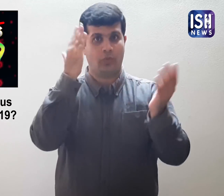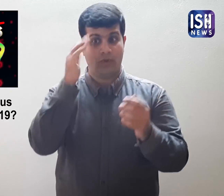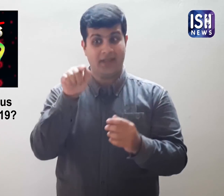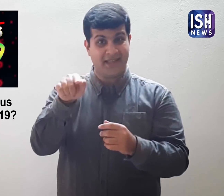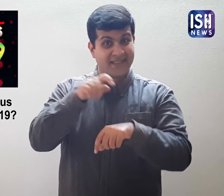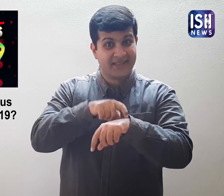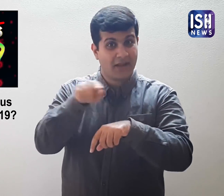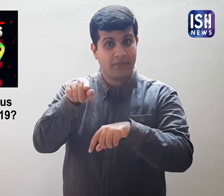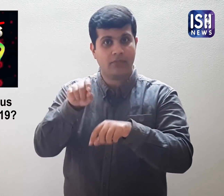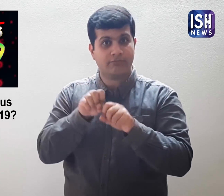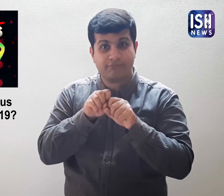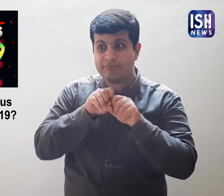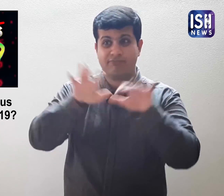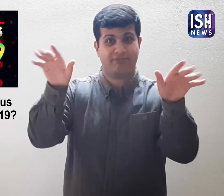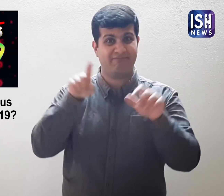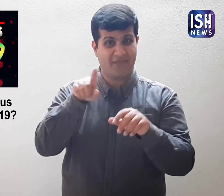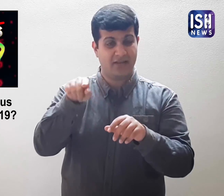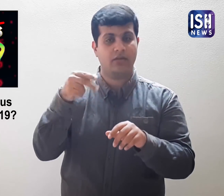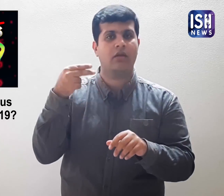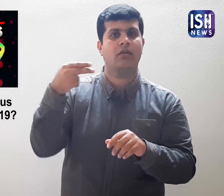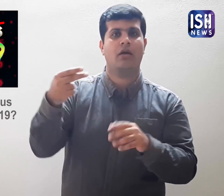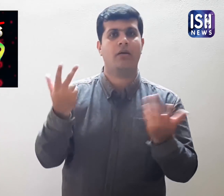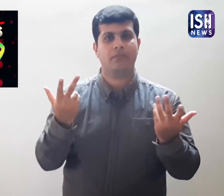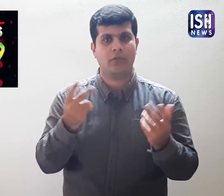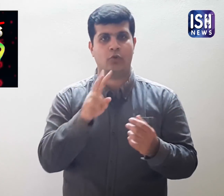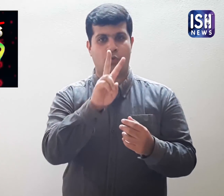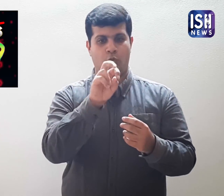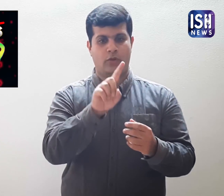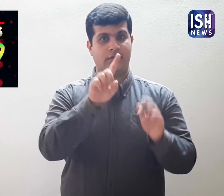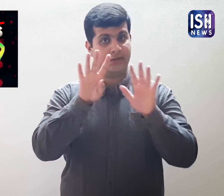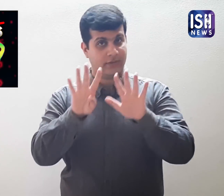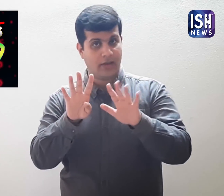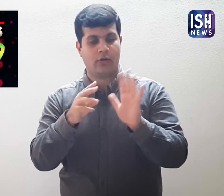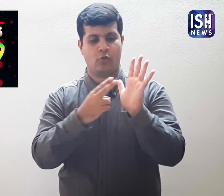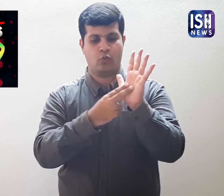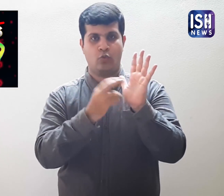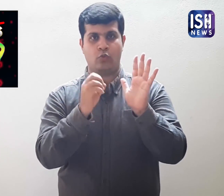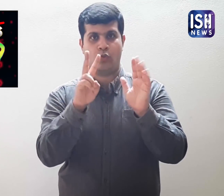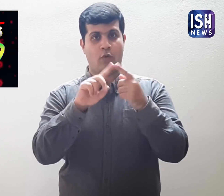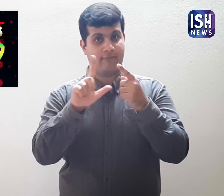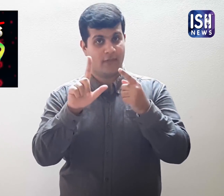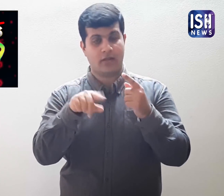When the disease first spread, it was called the 2019 Novel Coronavirus.